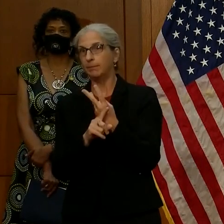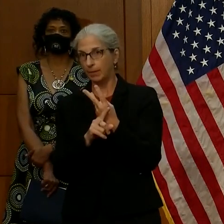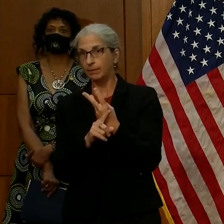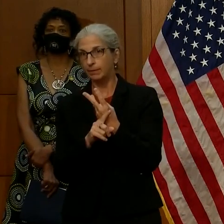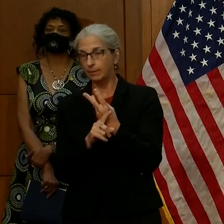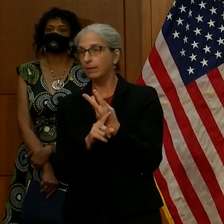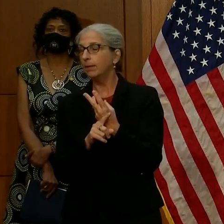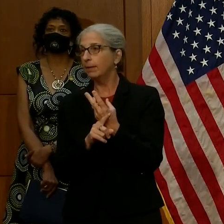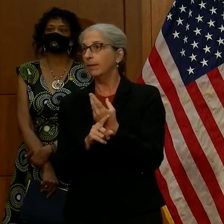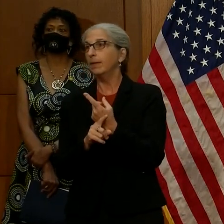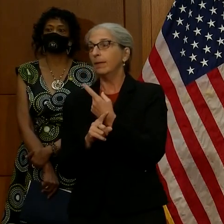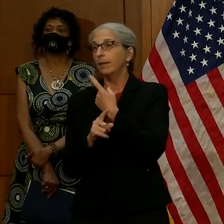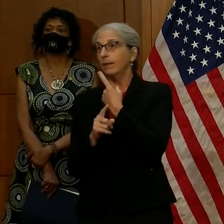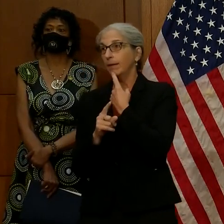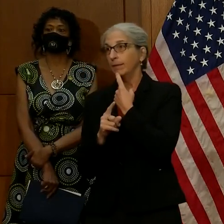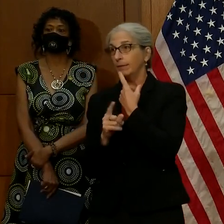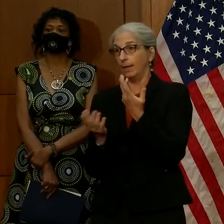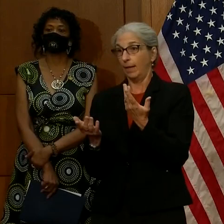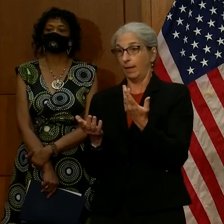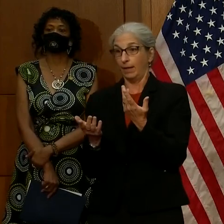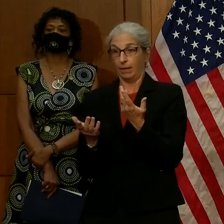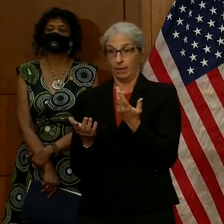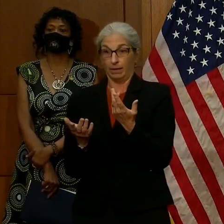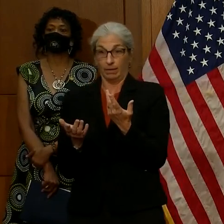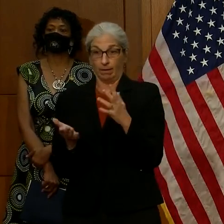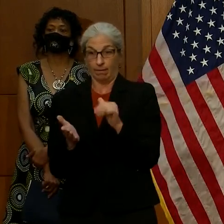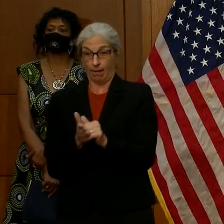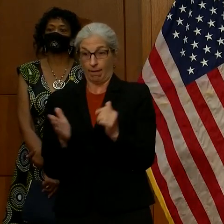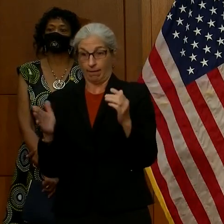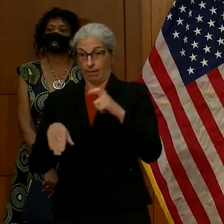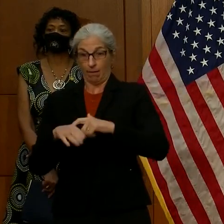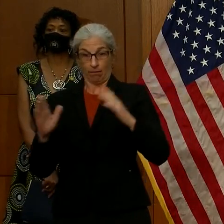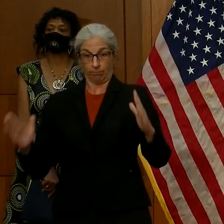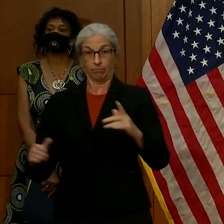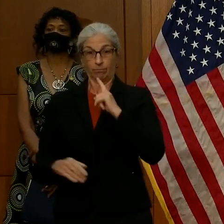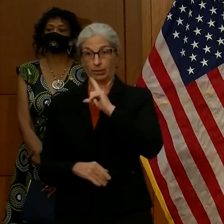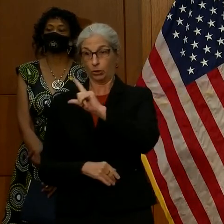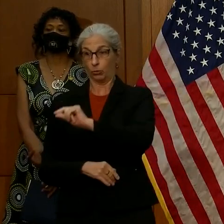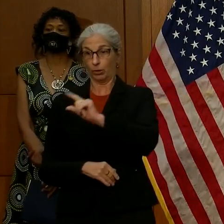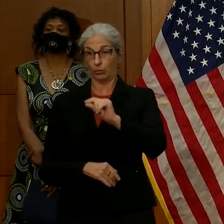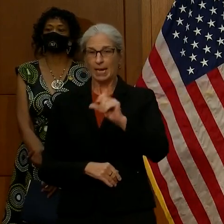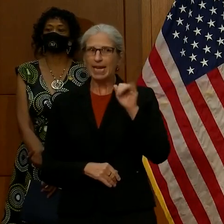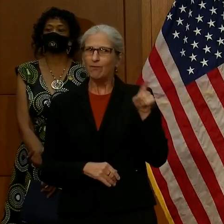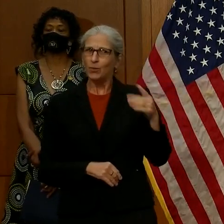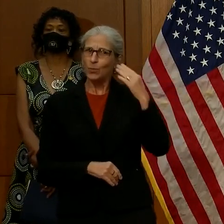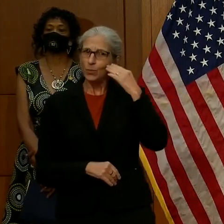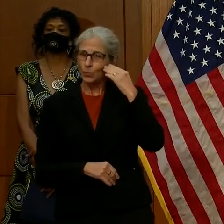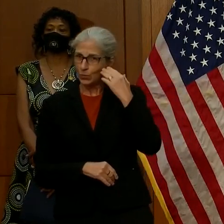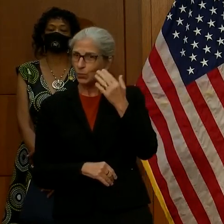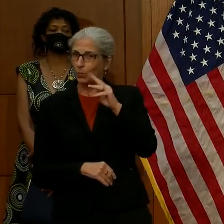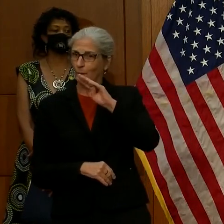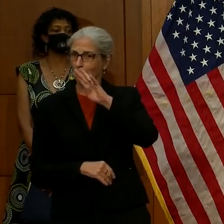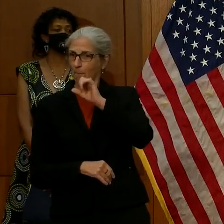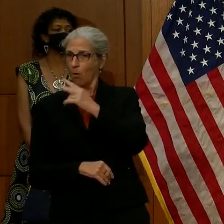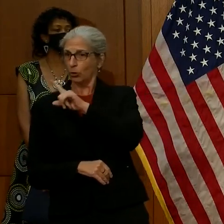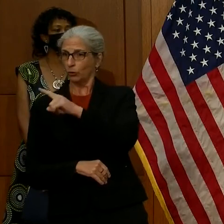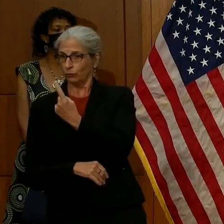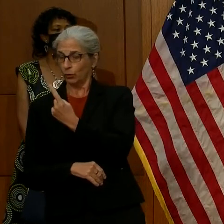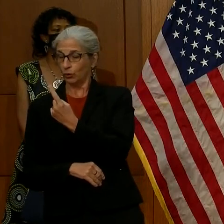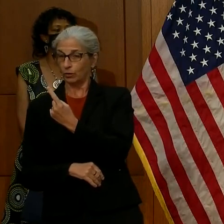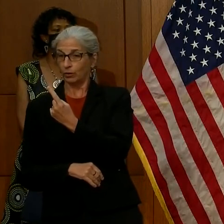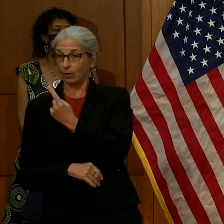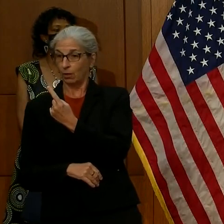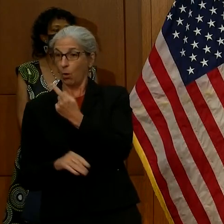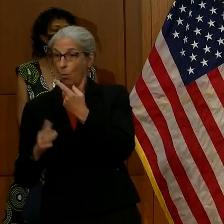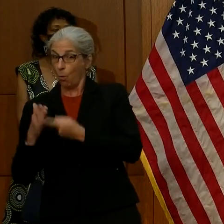that hindsight is 20-20, and we're in 20-20. So if you had known on March 1st what you noted in May about